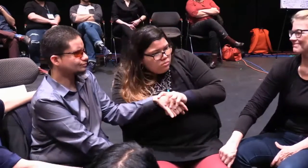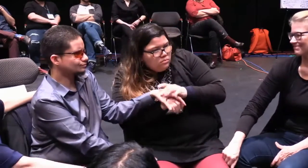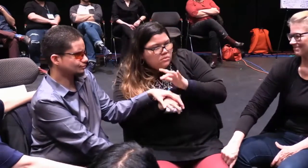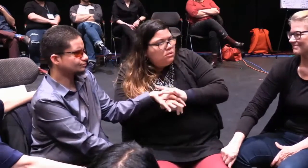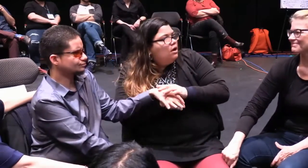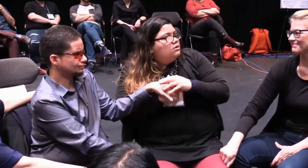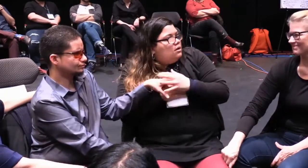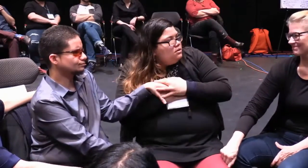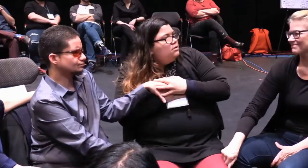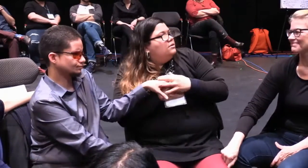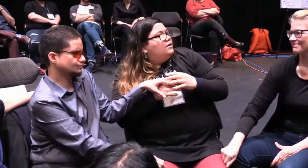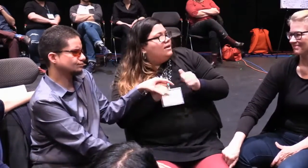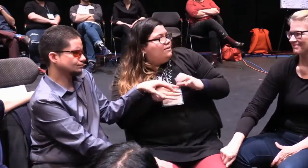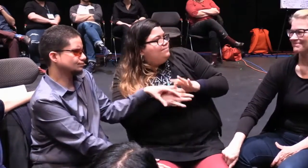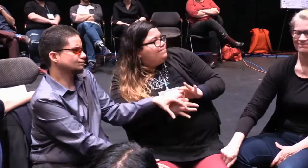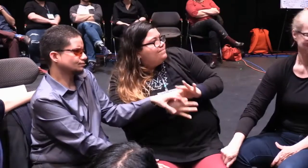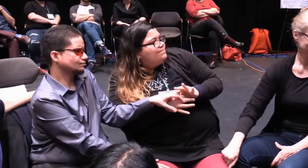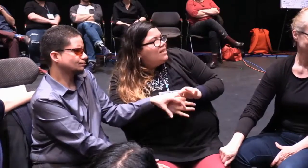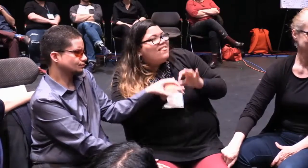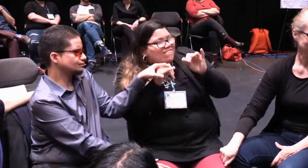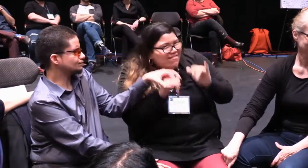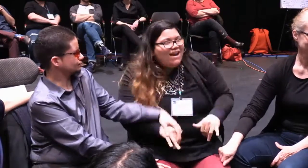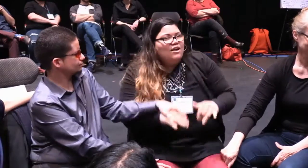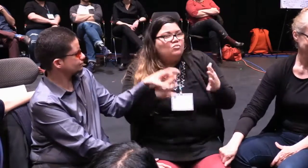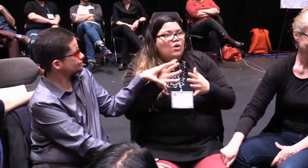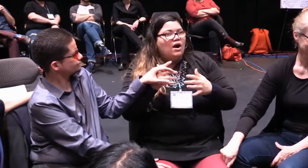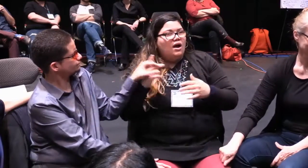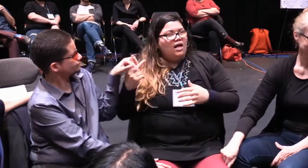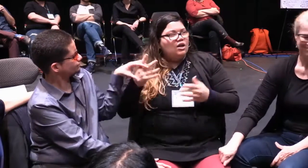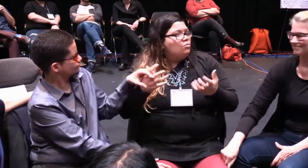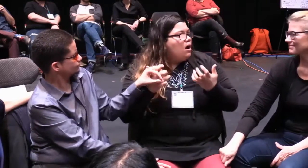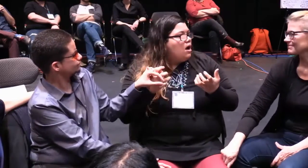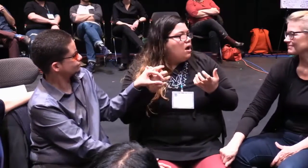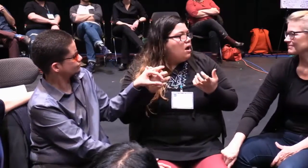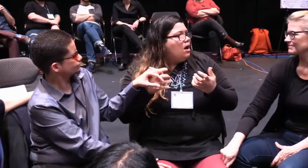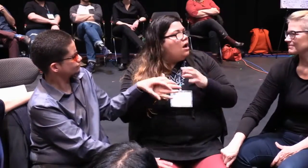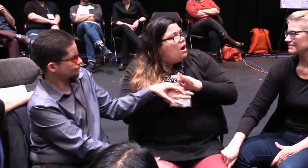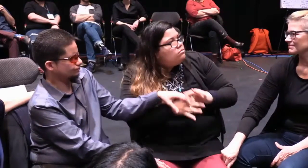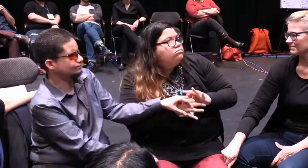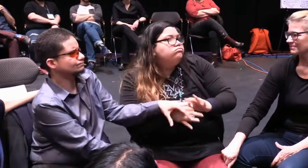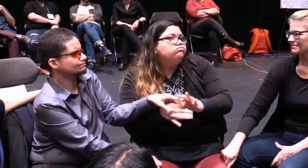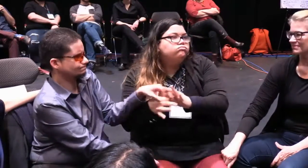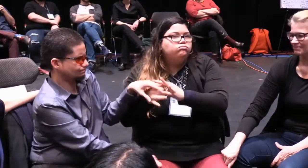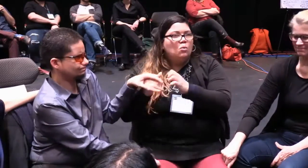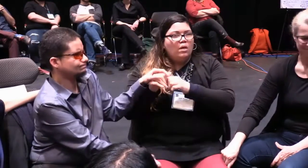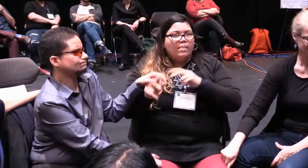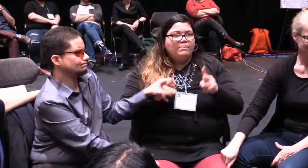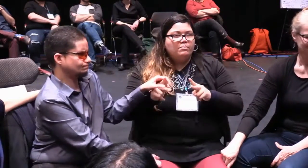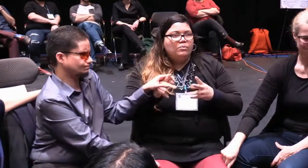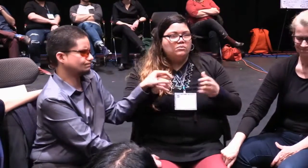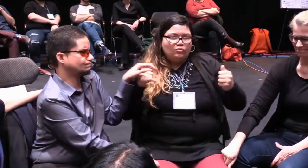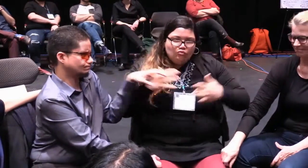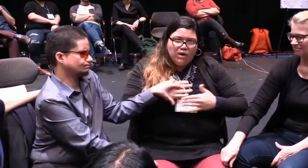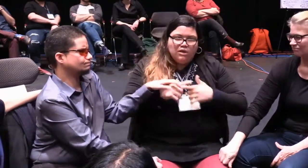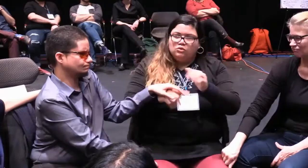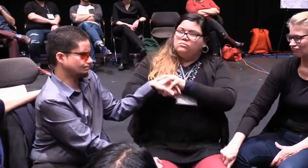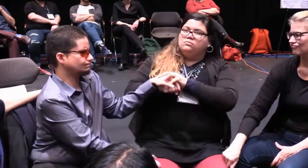And I think it's important to, you know, say that. And you see the way that the communication happened